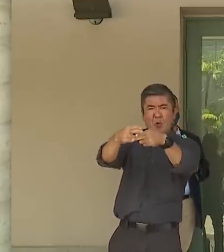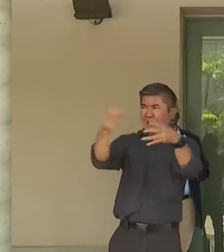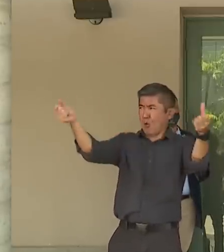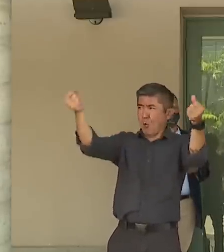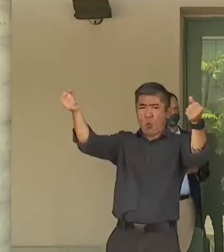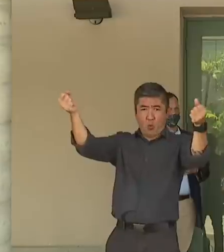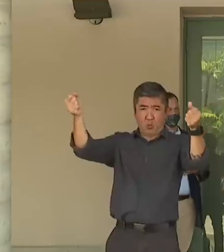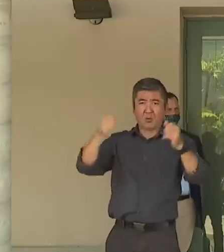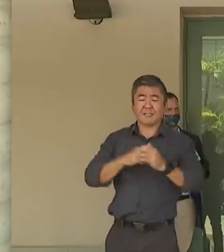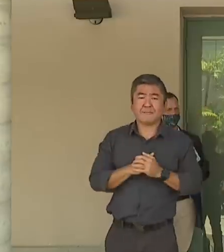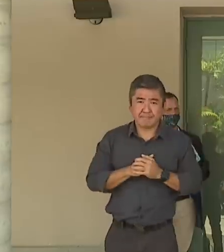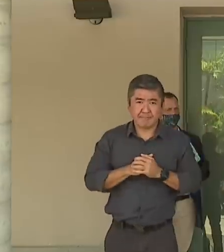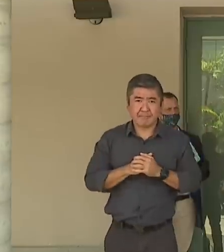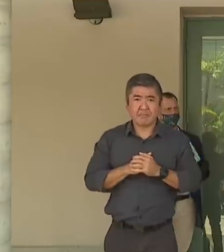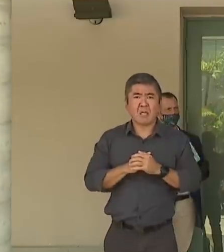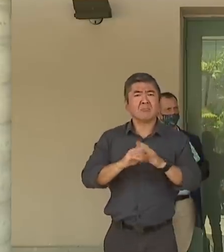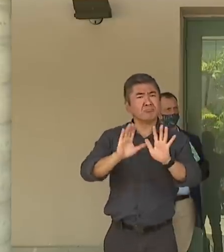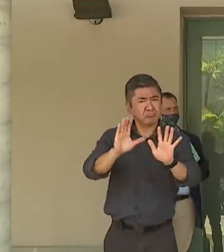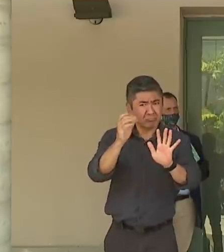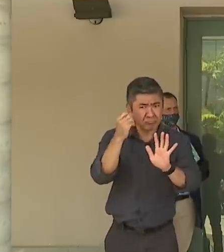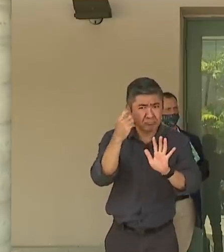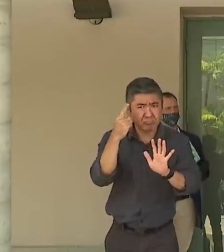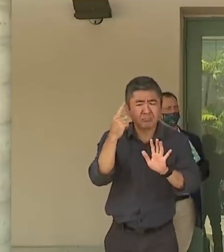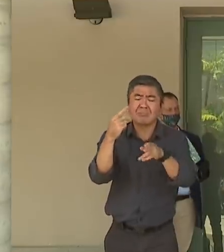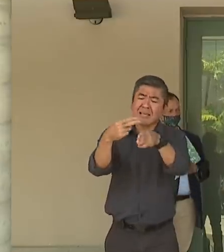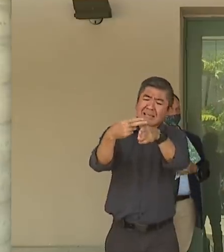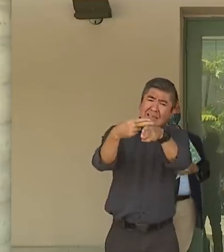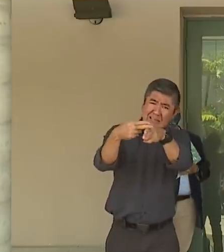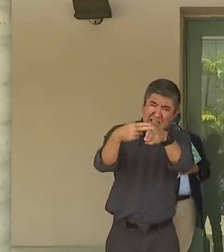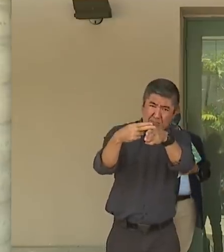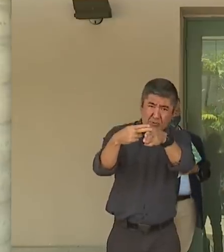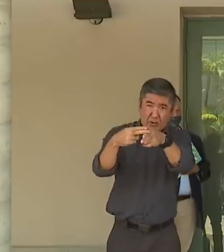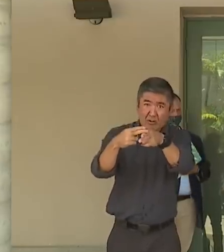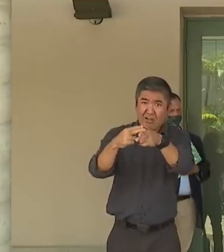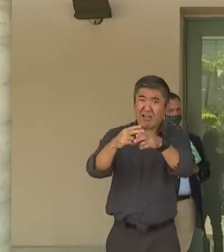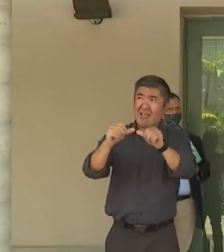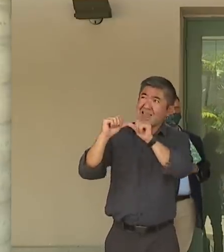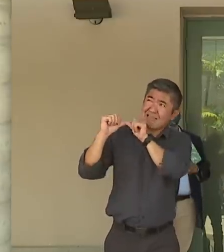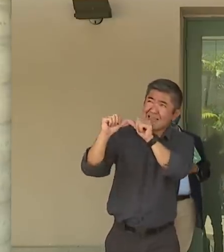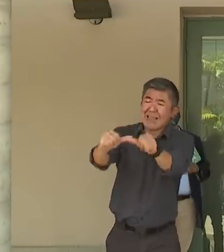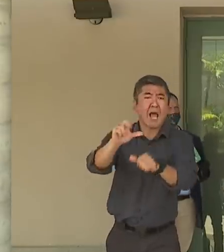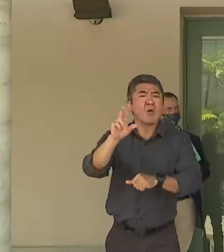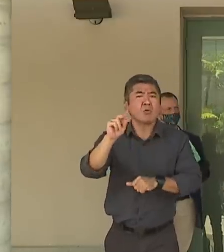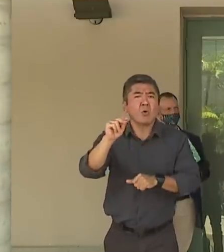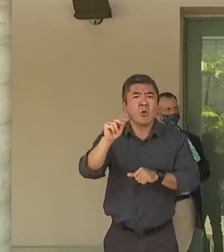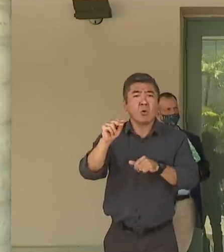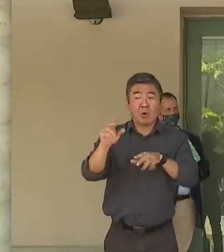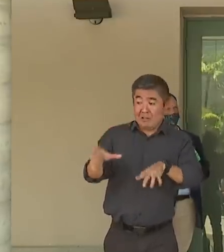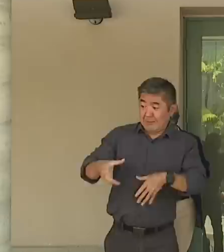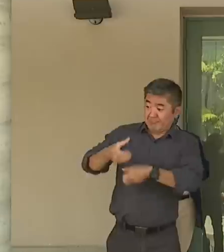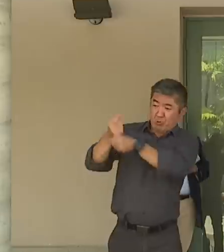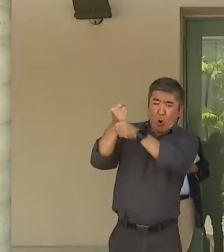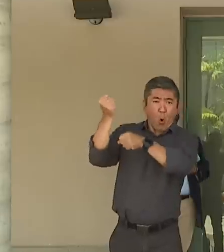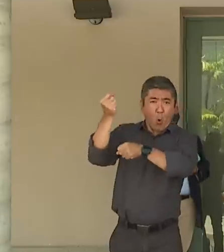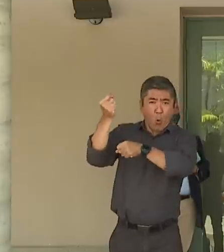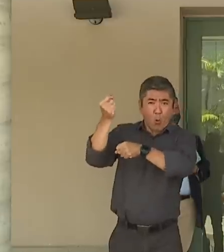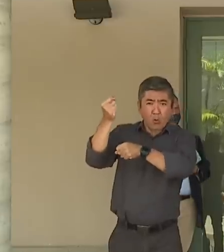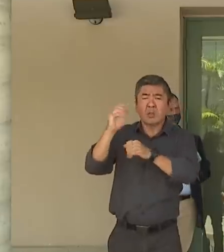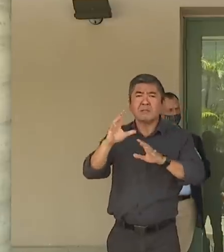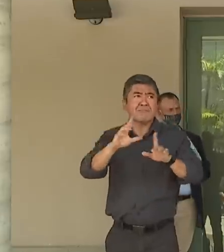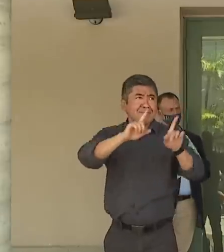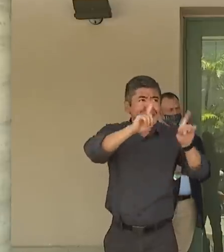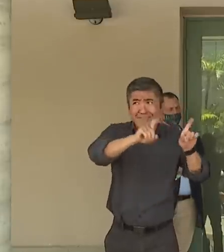it really only has to be temporary while we get tested, while we get contact tracing and